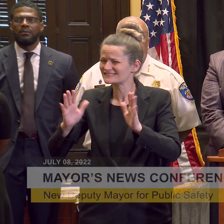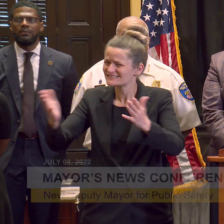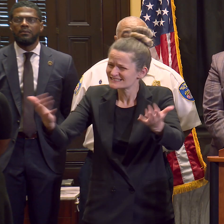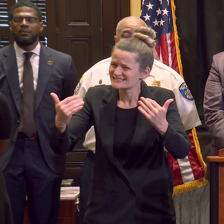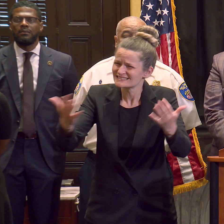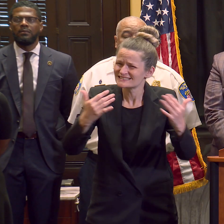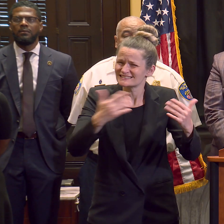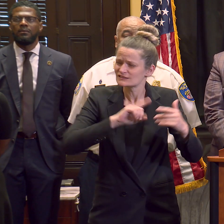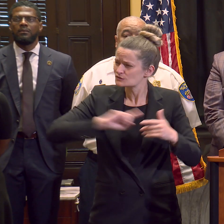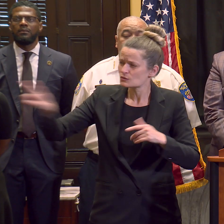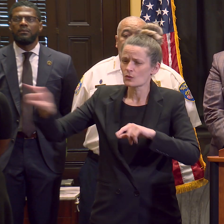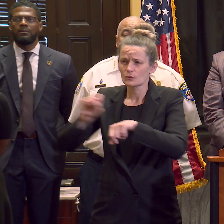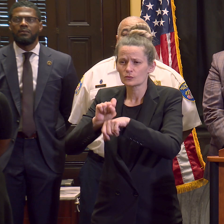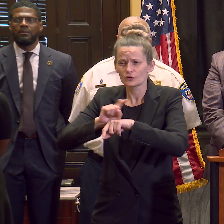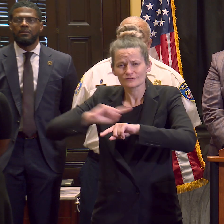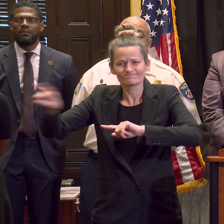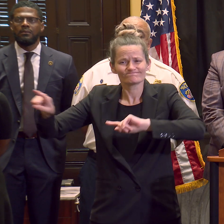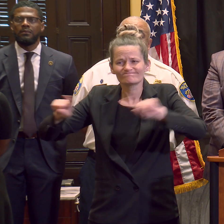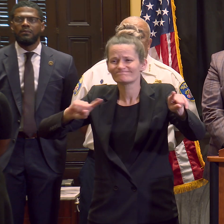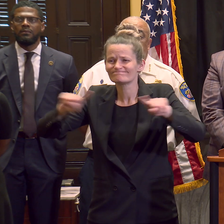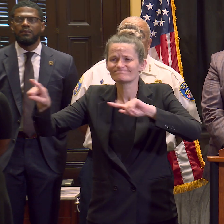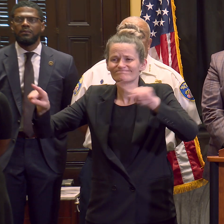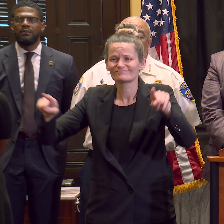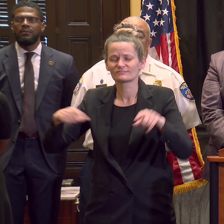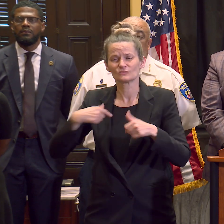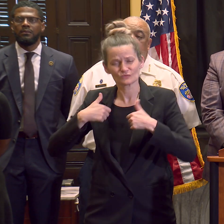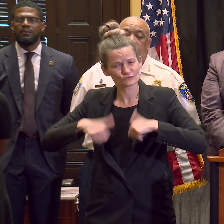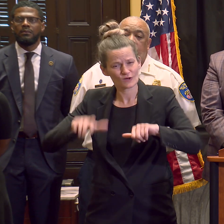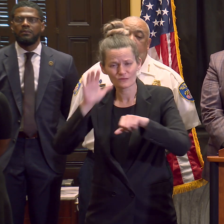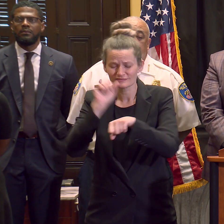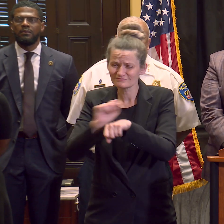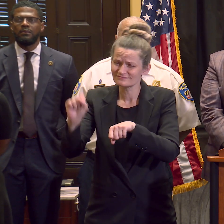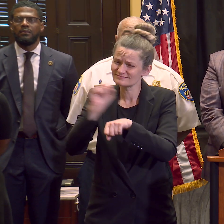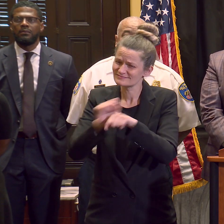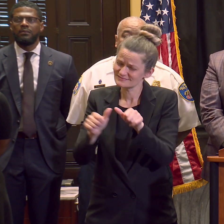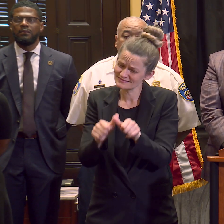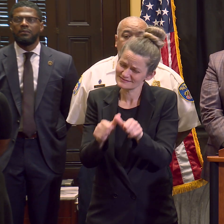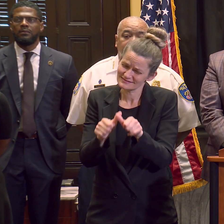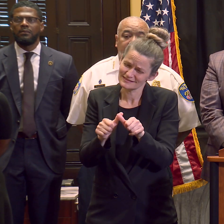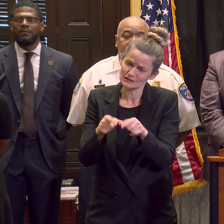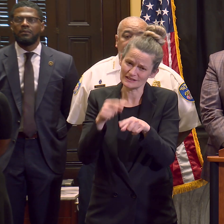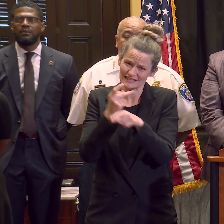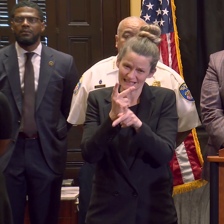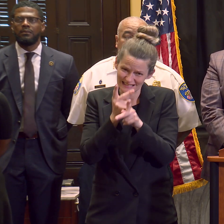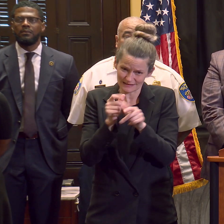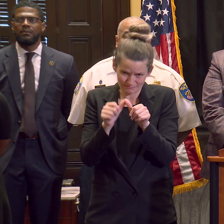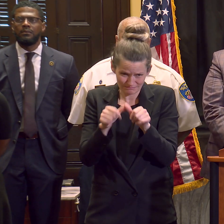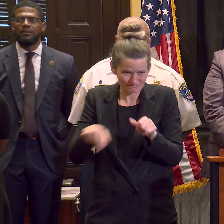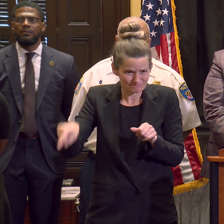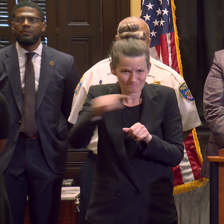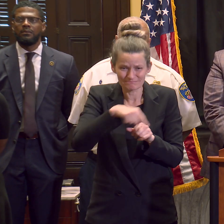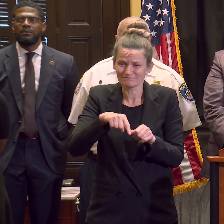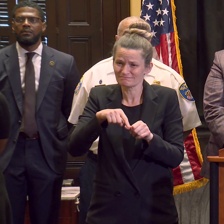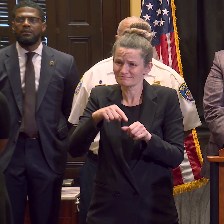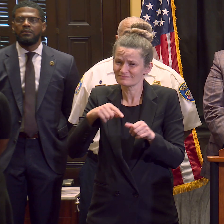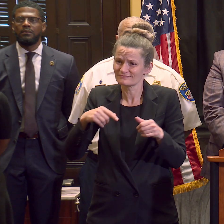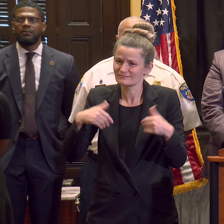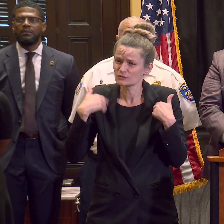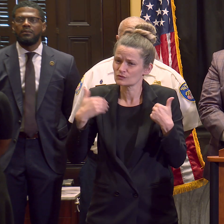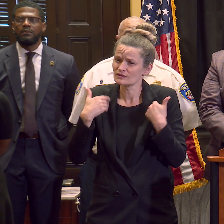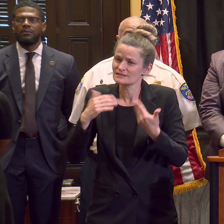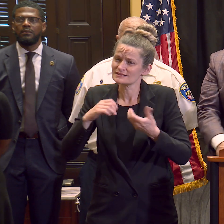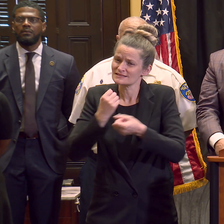will continue to work to keep you safe. We're going to continue to have an increased, and I'll highlight that word,